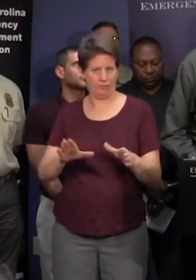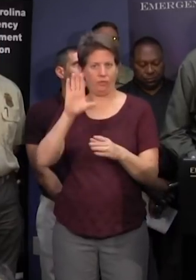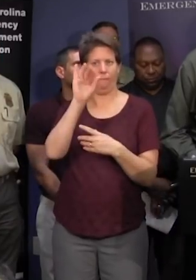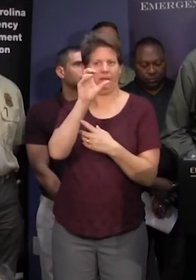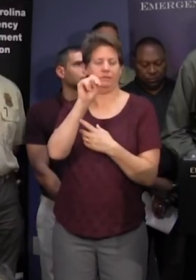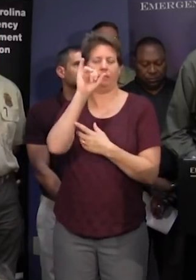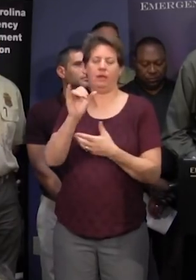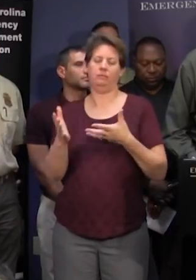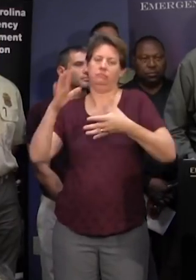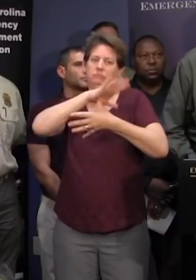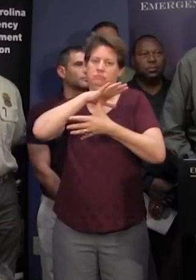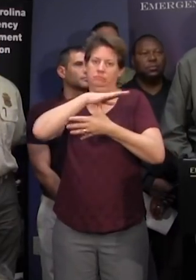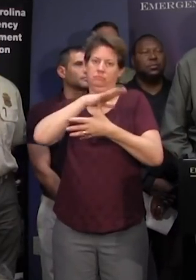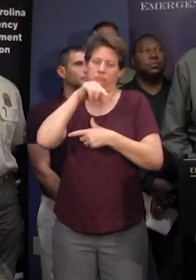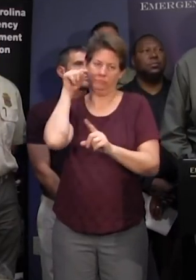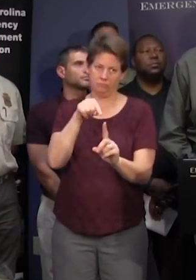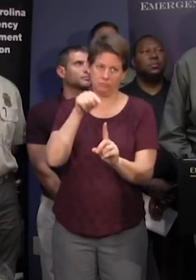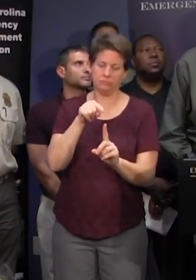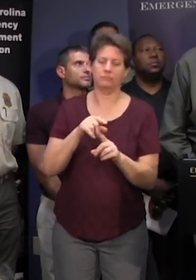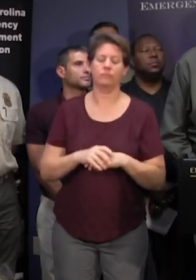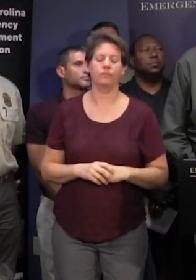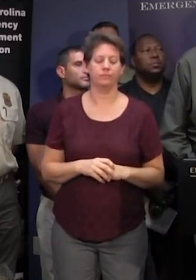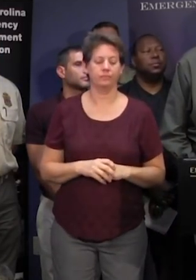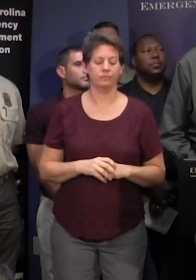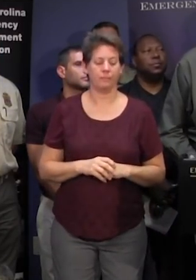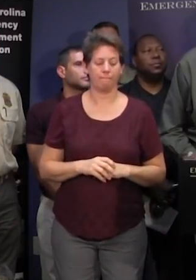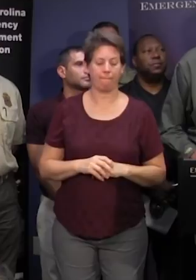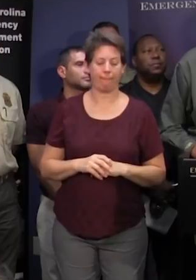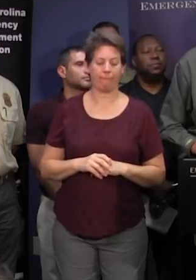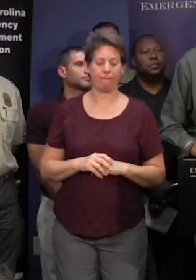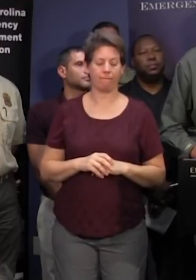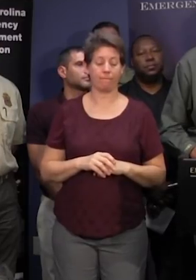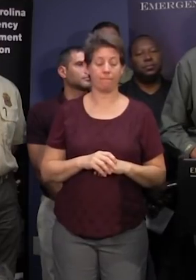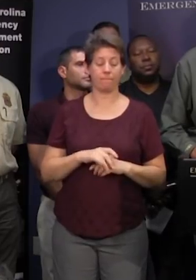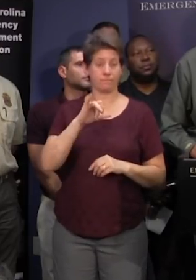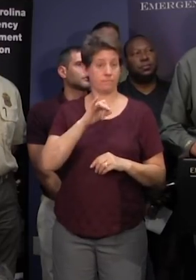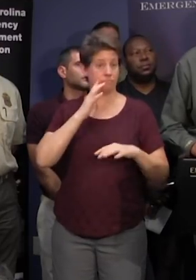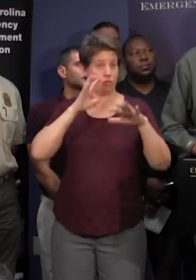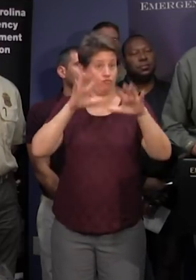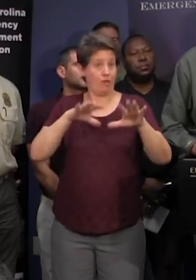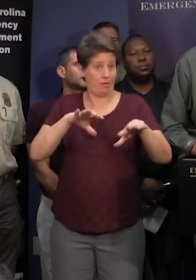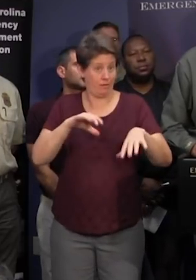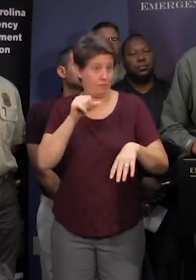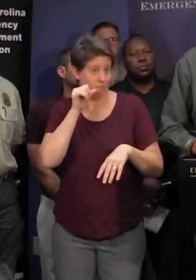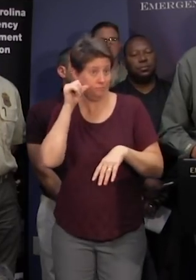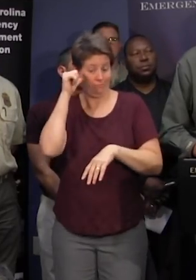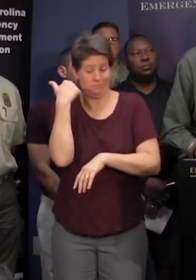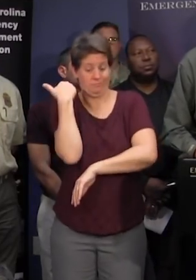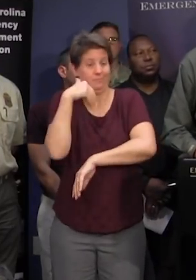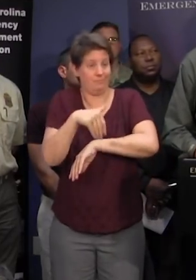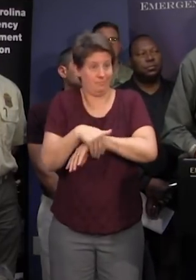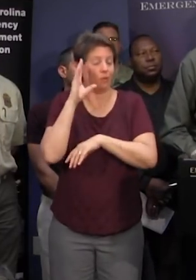priority river basin we do know that some of this water that fell last night will flow into the pd